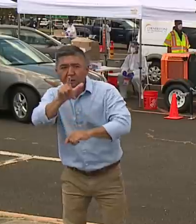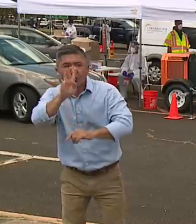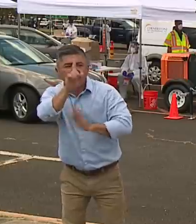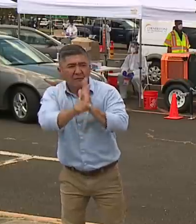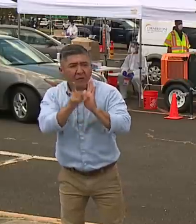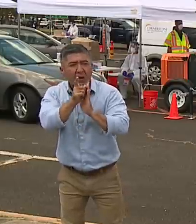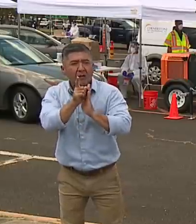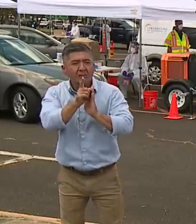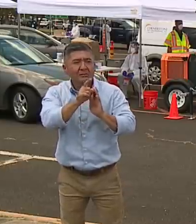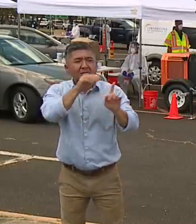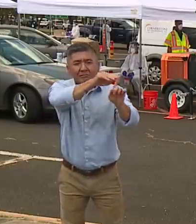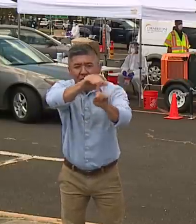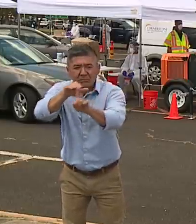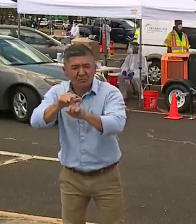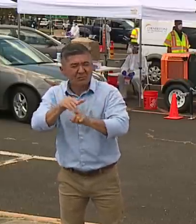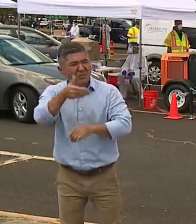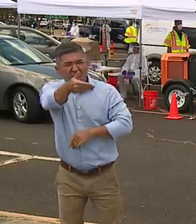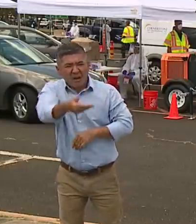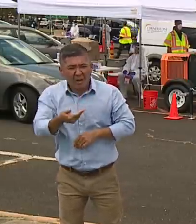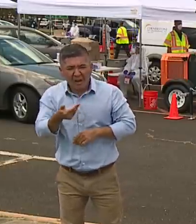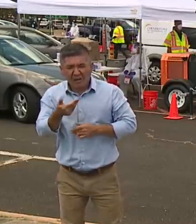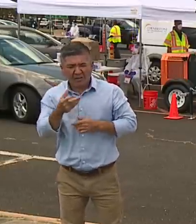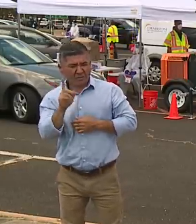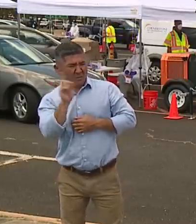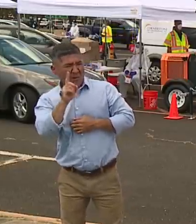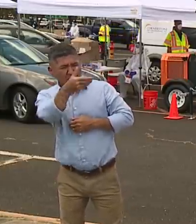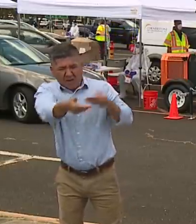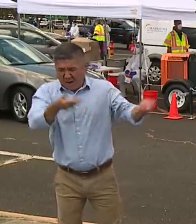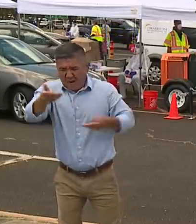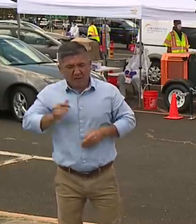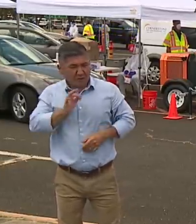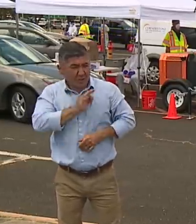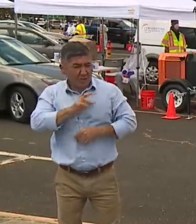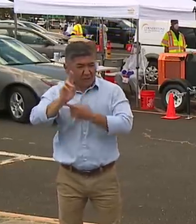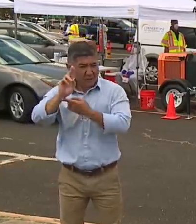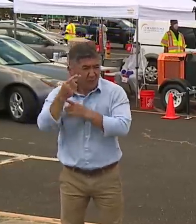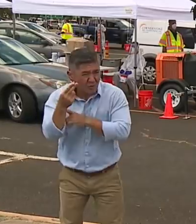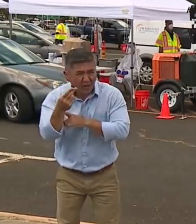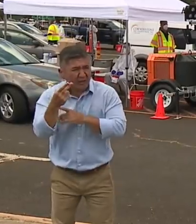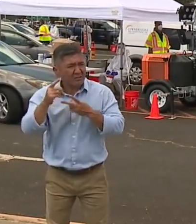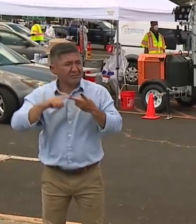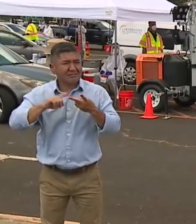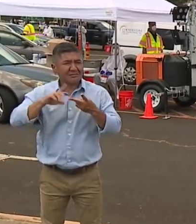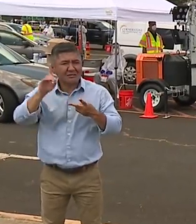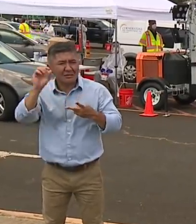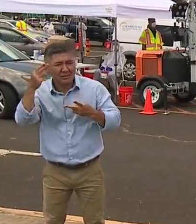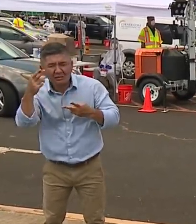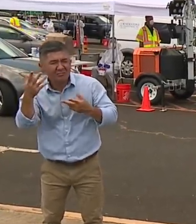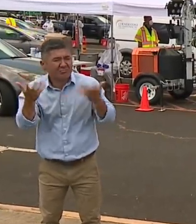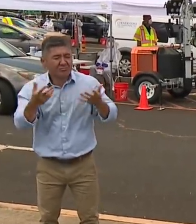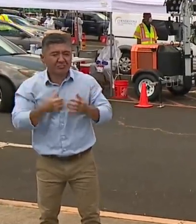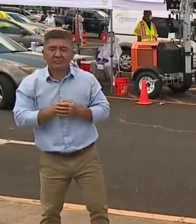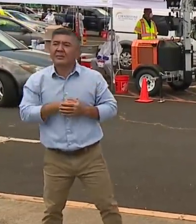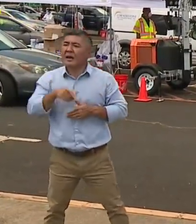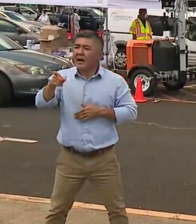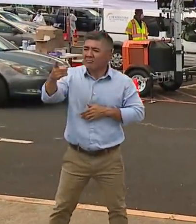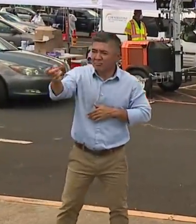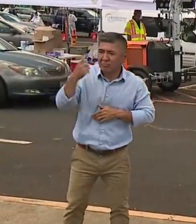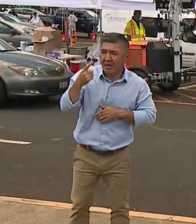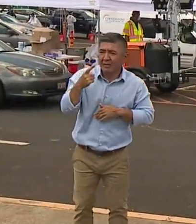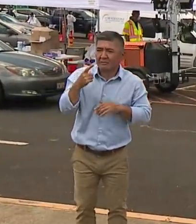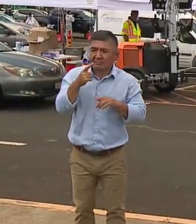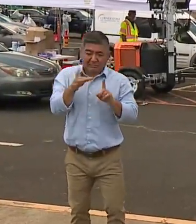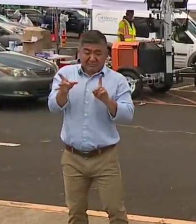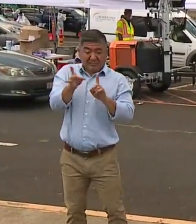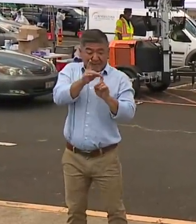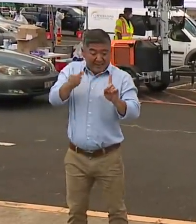required from? So the question was about contact tracing, and I'll let